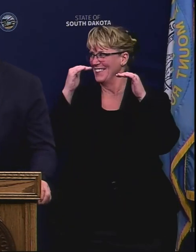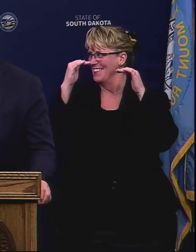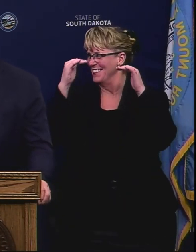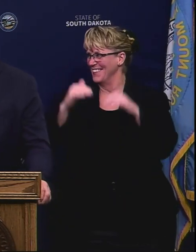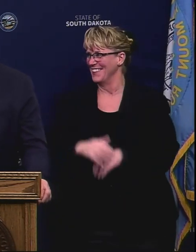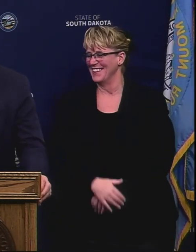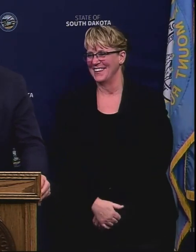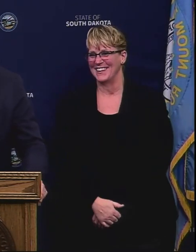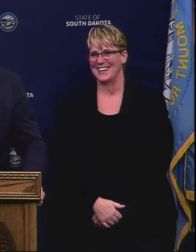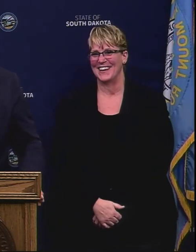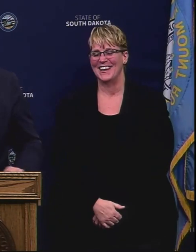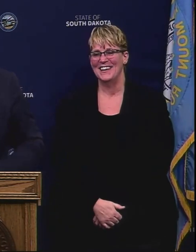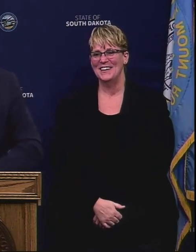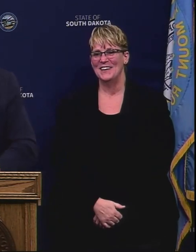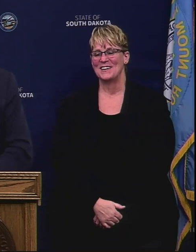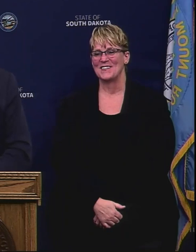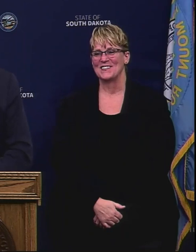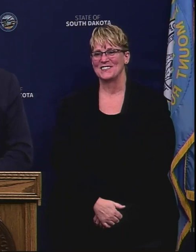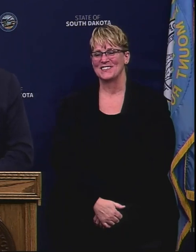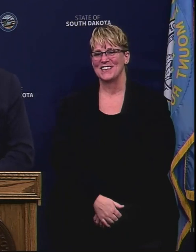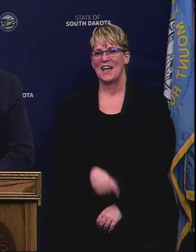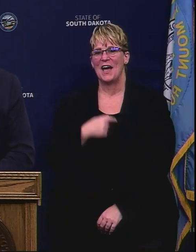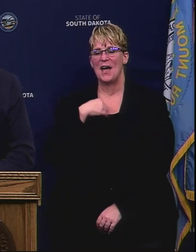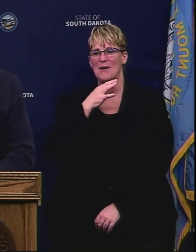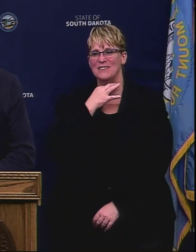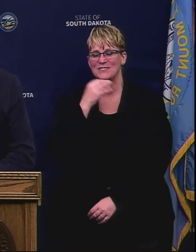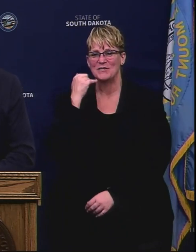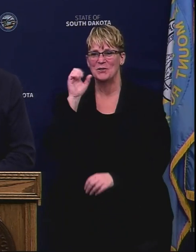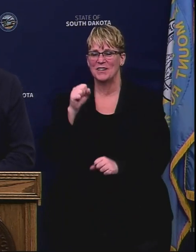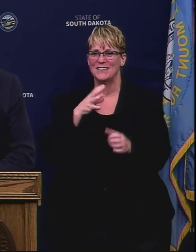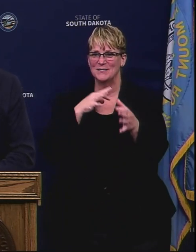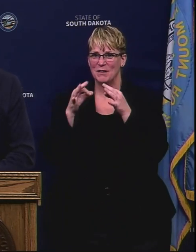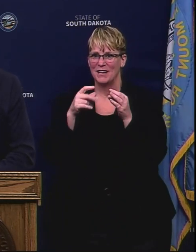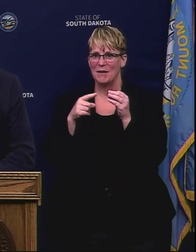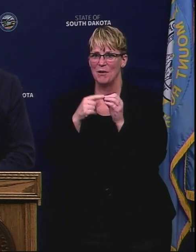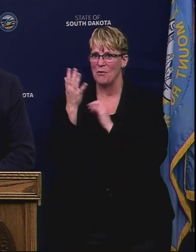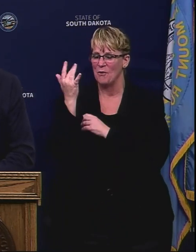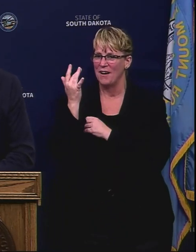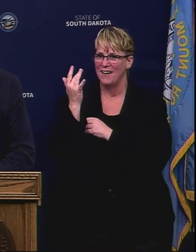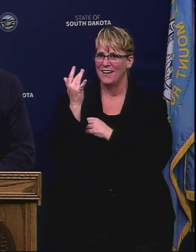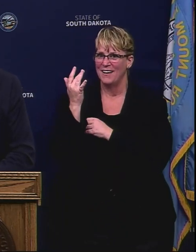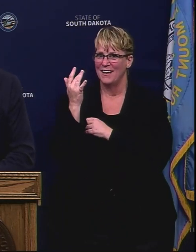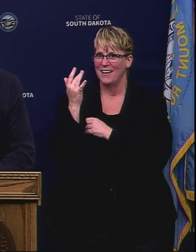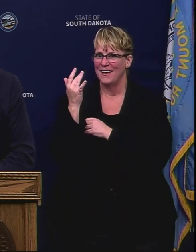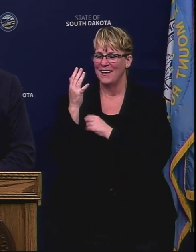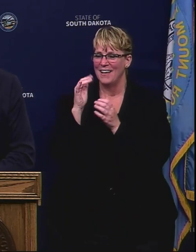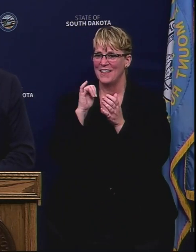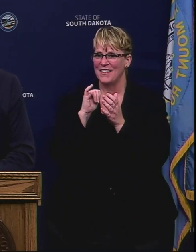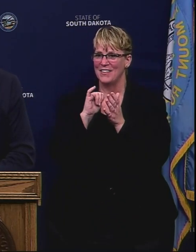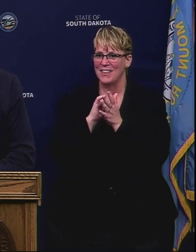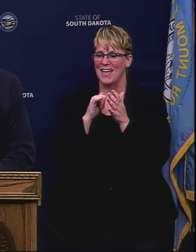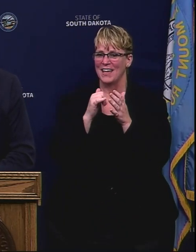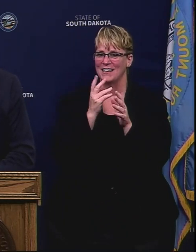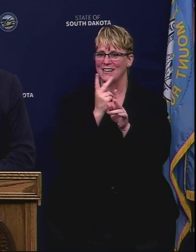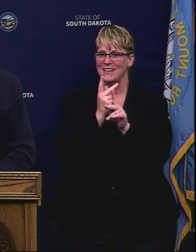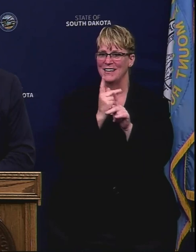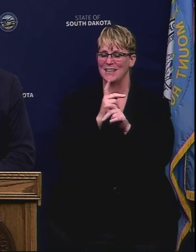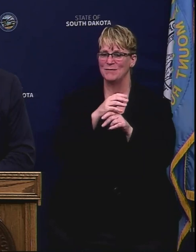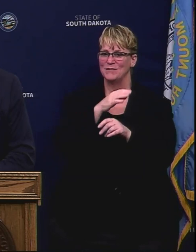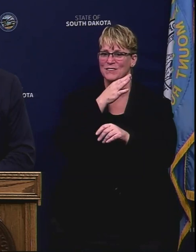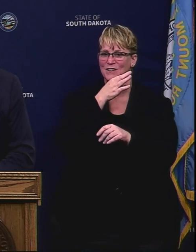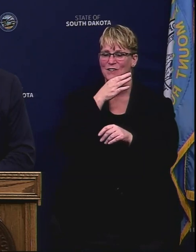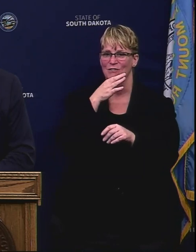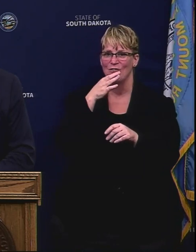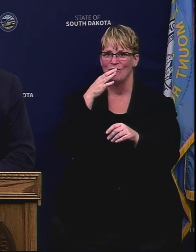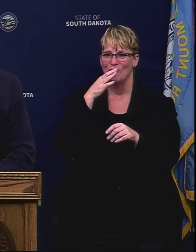Yeah, rapidly. I was just curious if could if you could tell us a little bit about why, what is it that keeps producers from selling their